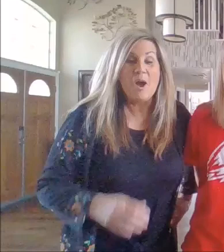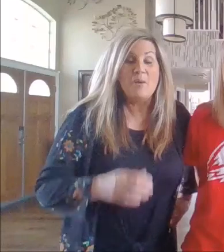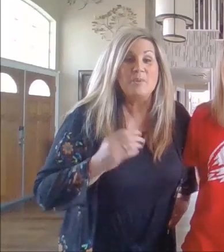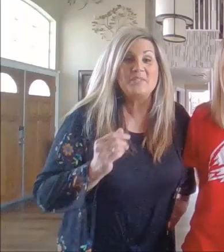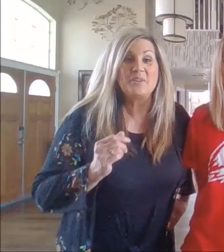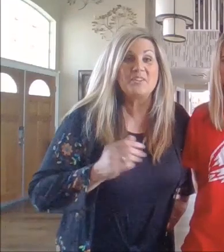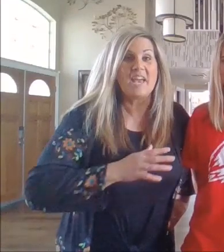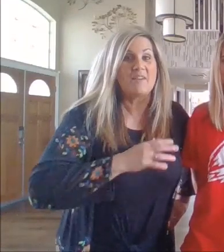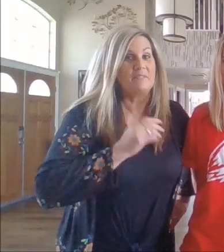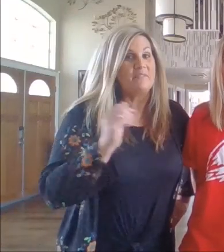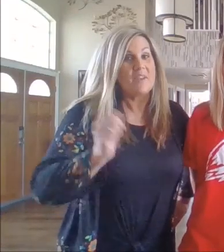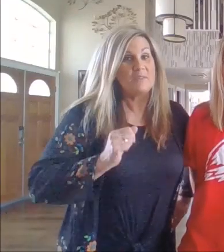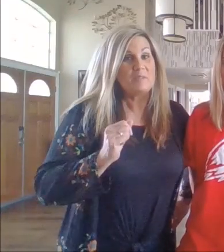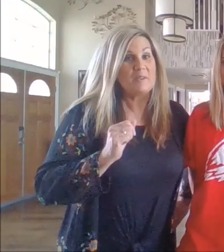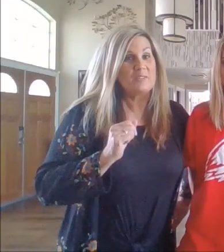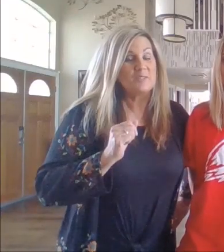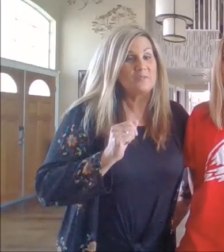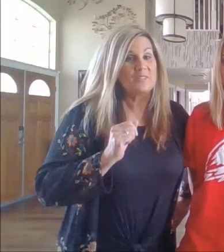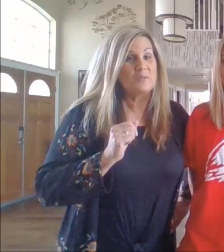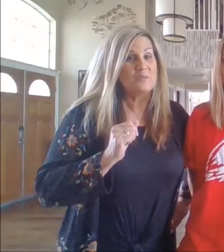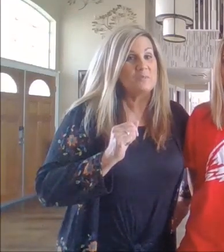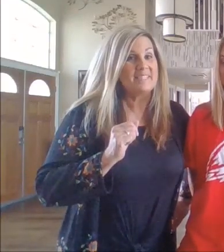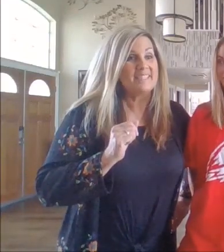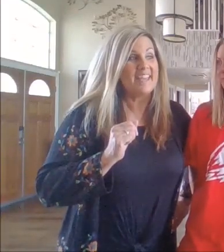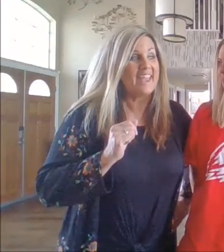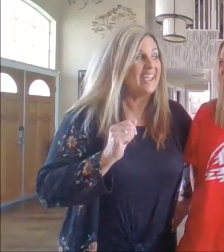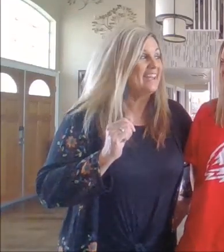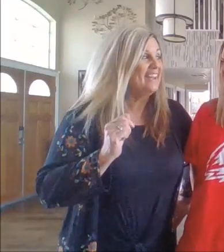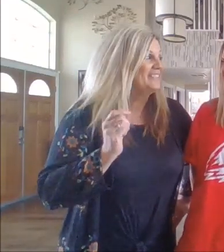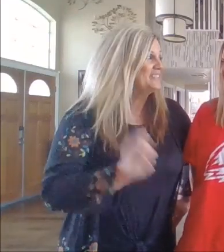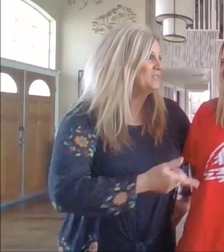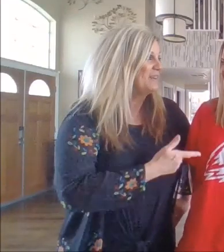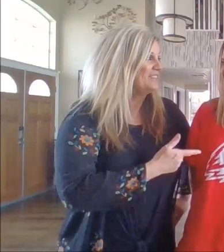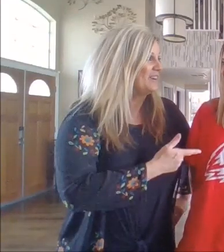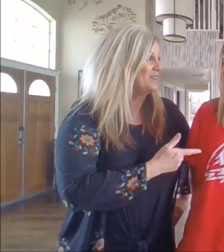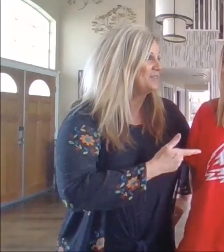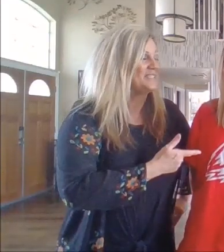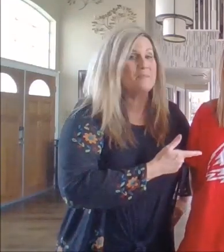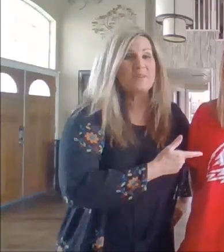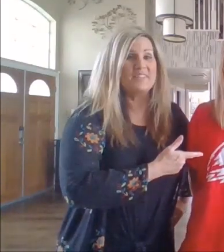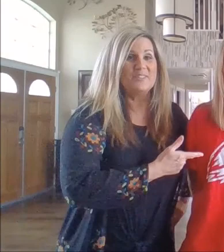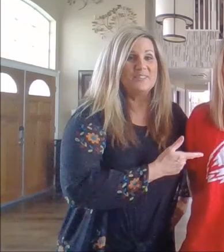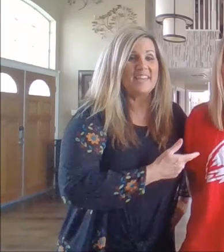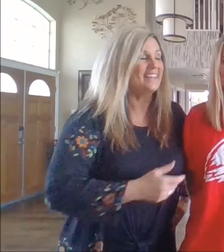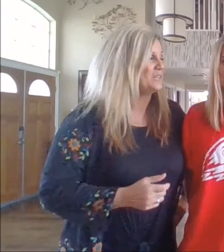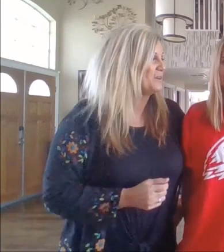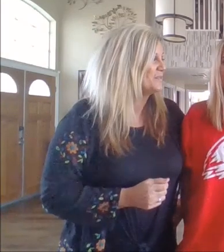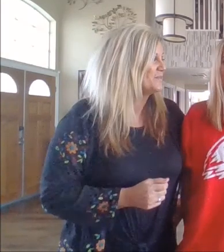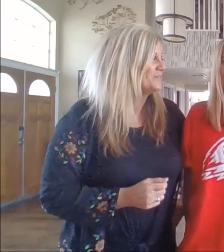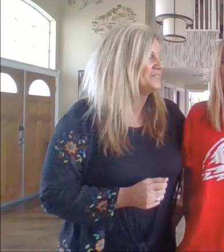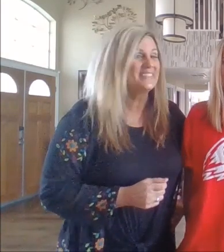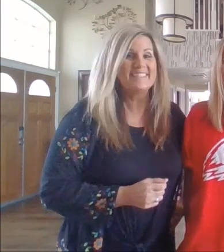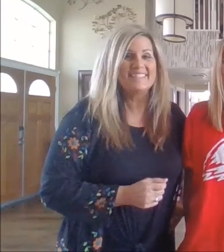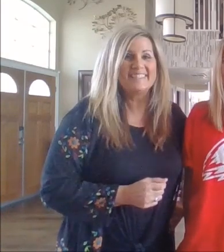Boys and girls, I have a very special visitor with me today. This is my daughter, Summer. Can you say hi, Summer? Hi, everybody!